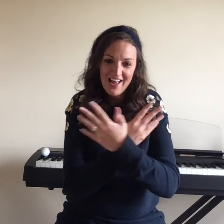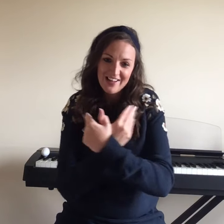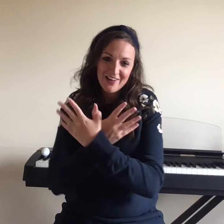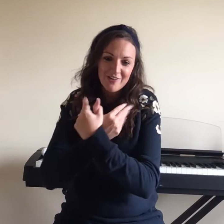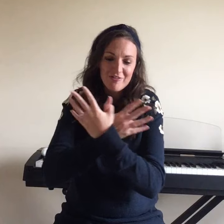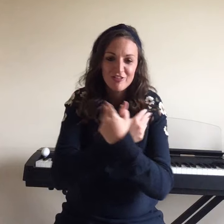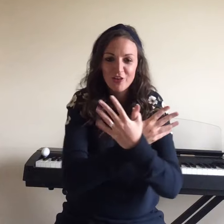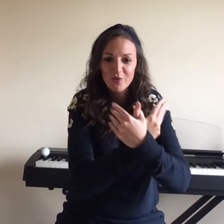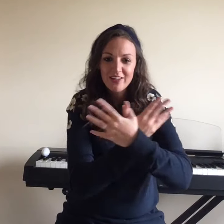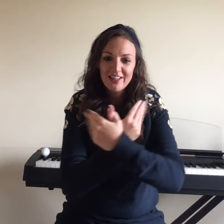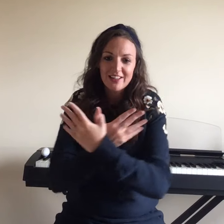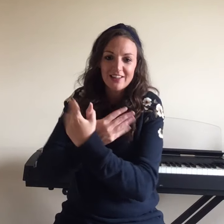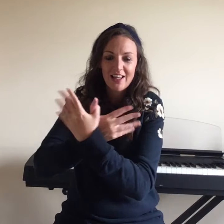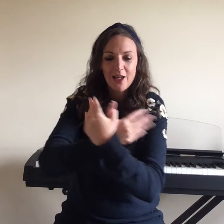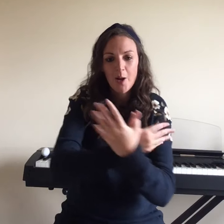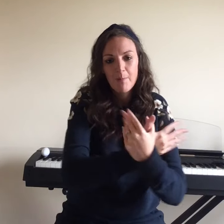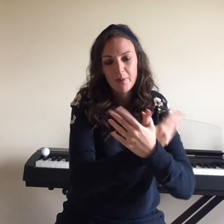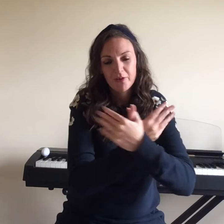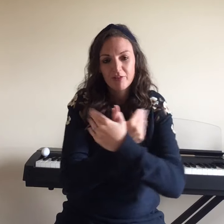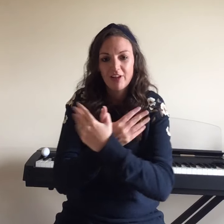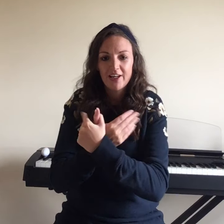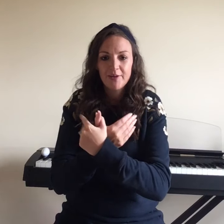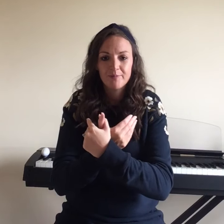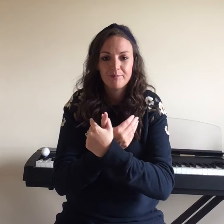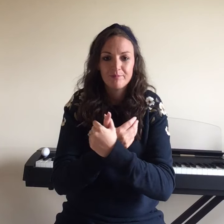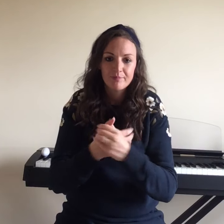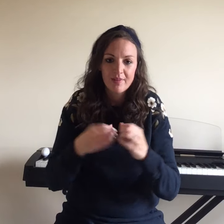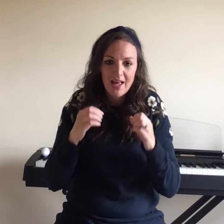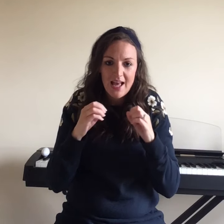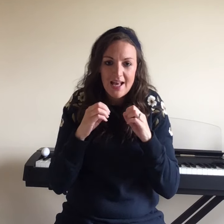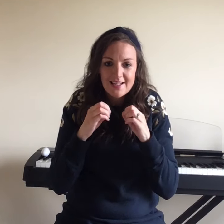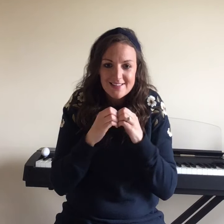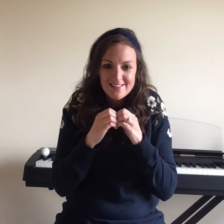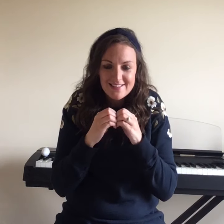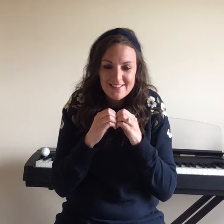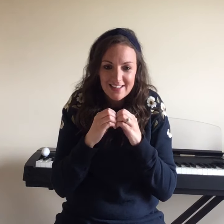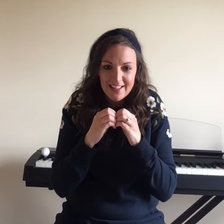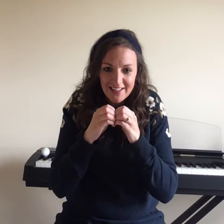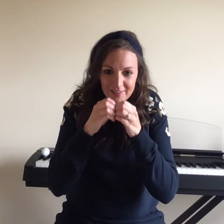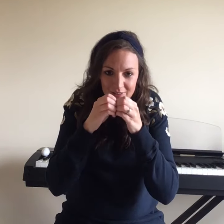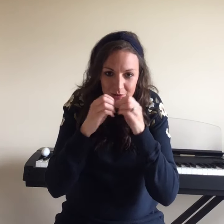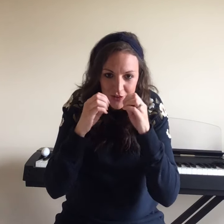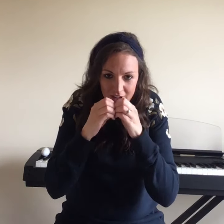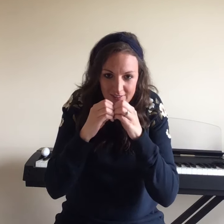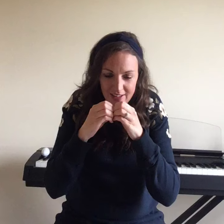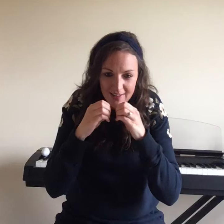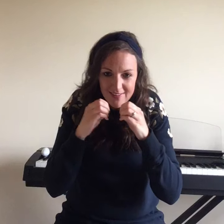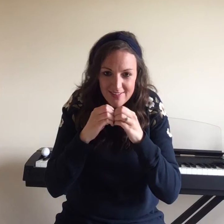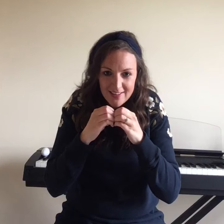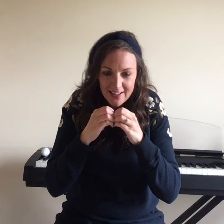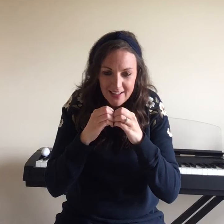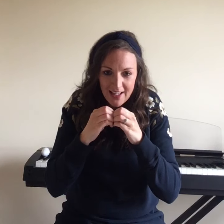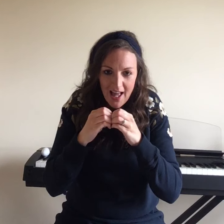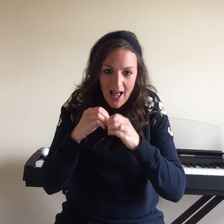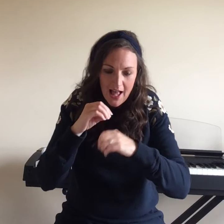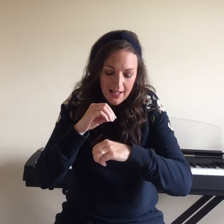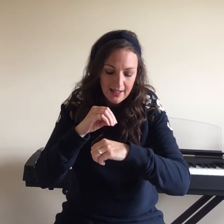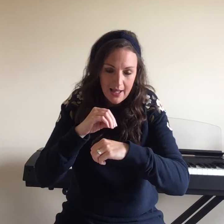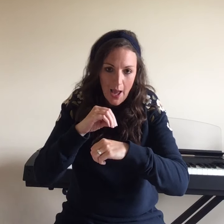I am floating like a butterfly. I stinging. So we're two hands like that. Stinging like